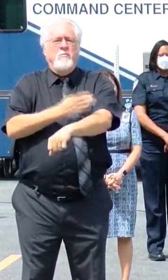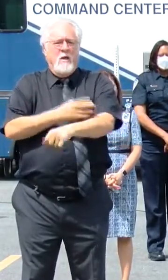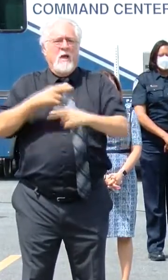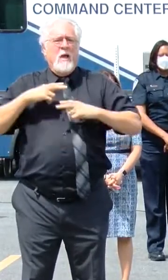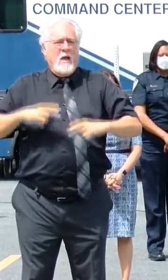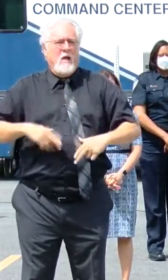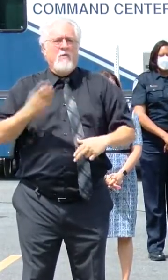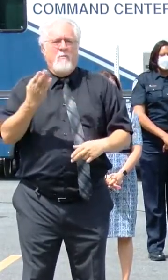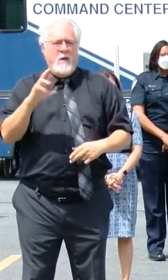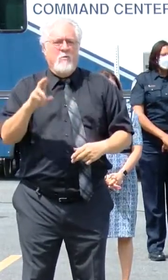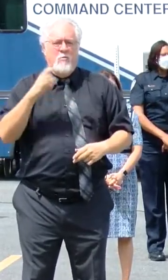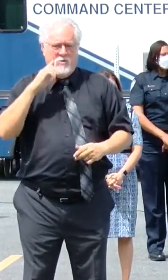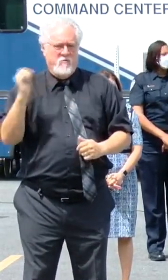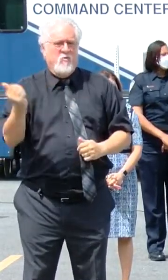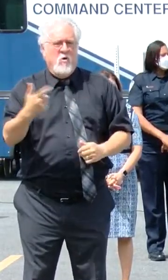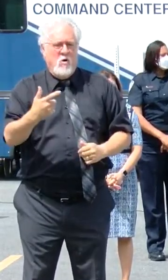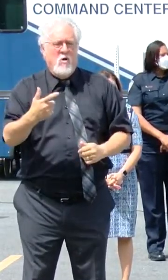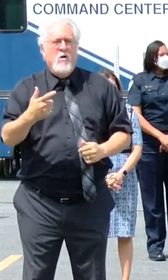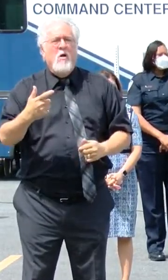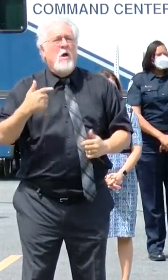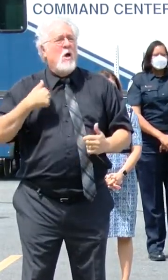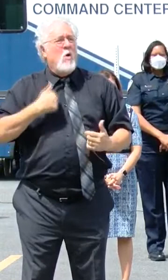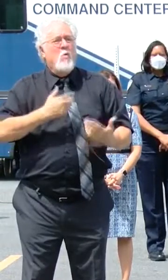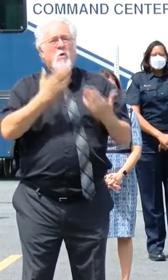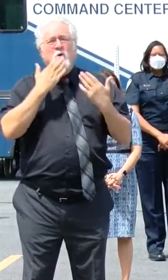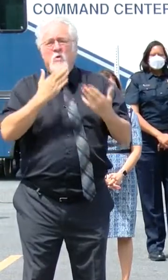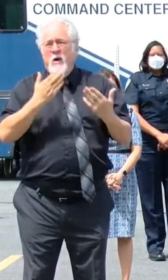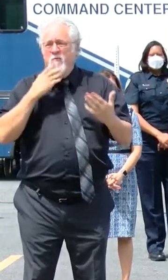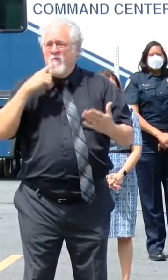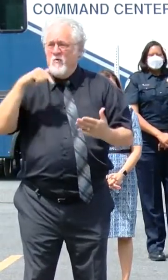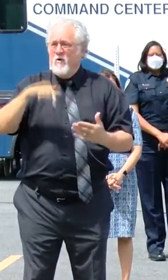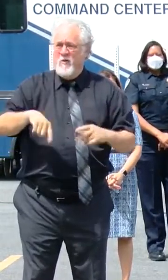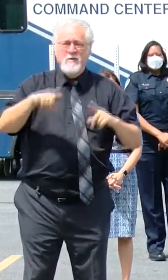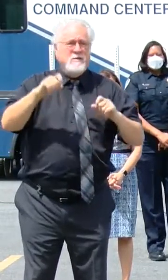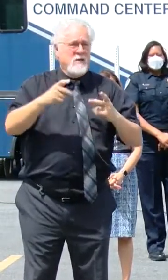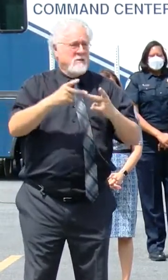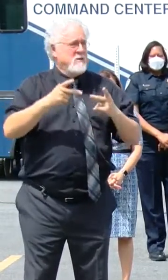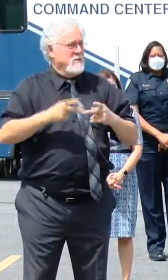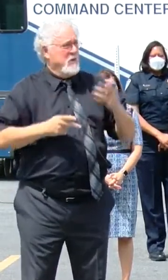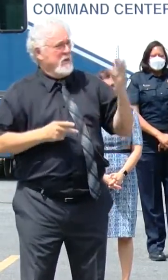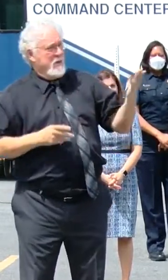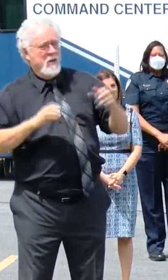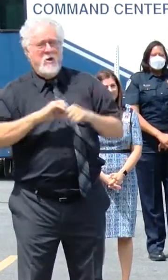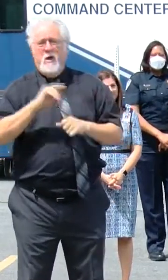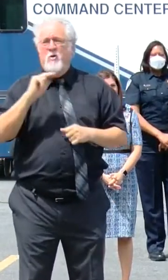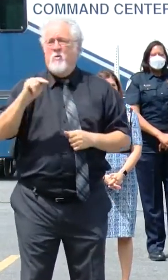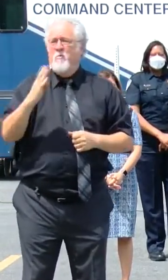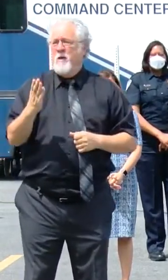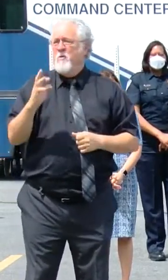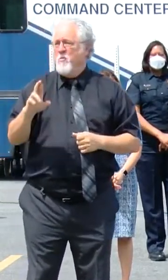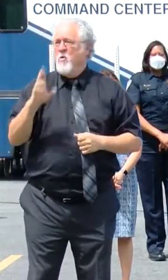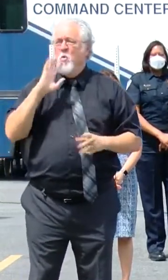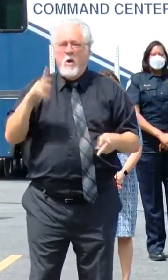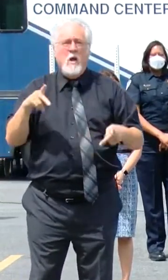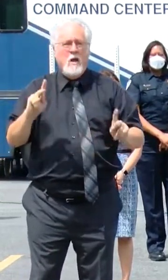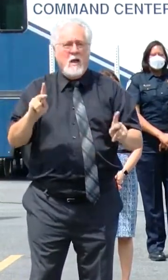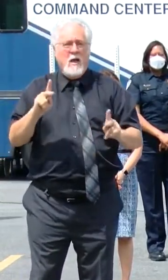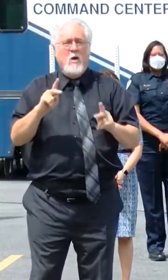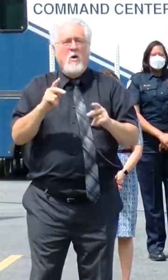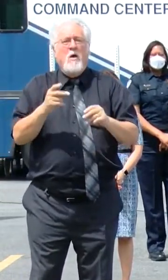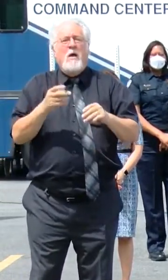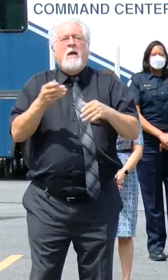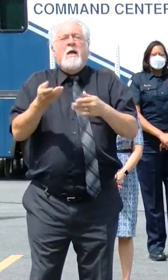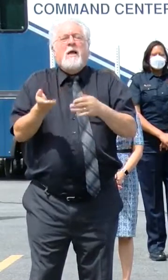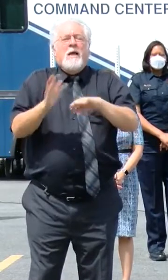And we are so grateful for this testing site here in North Baton Rouge that will allow and increase